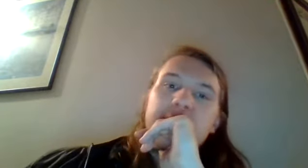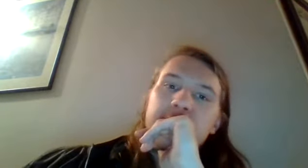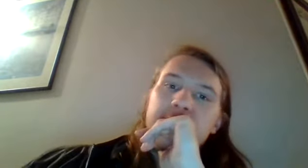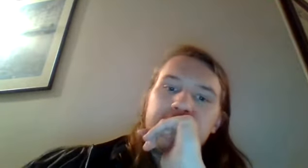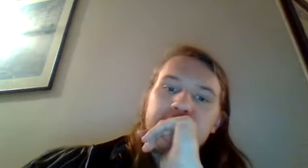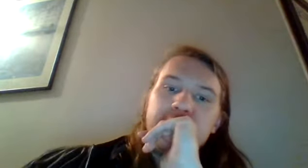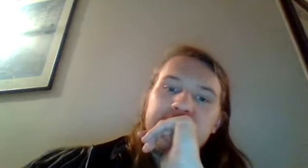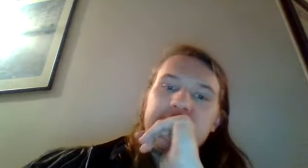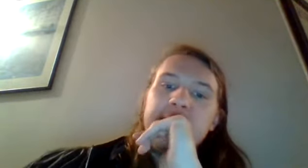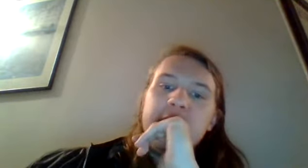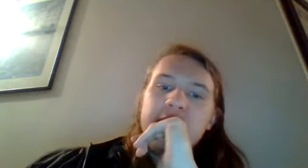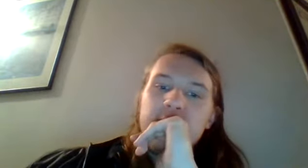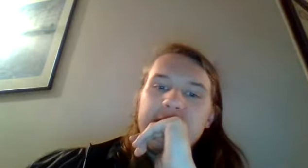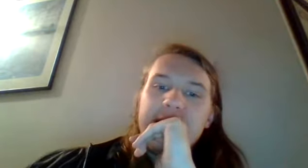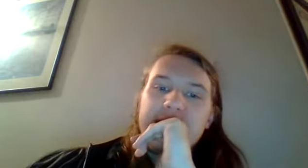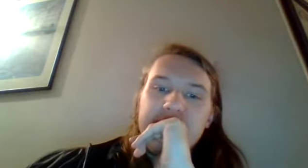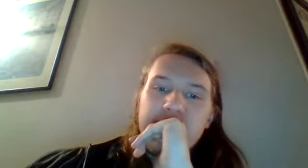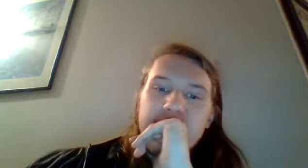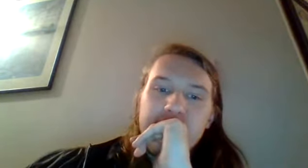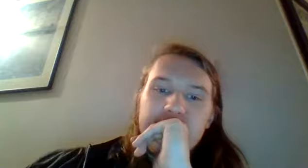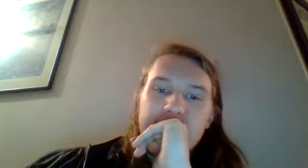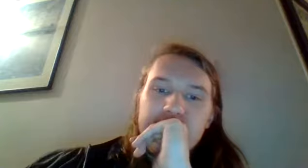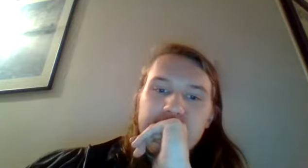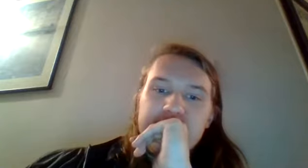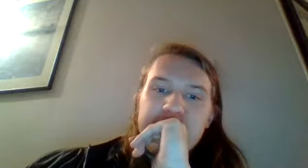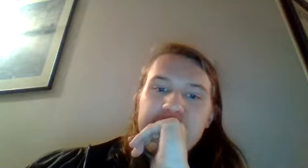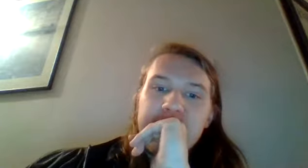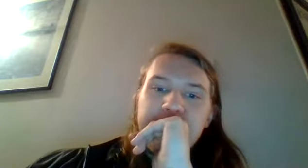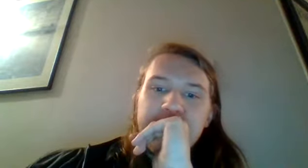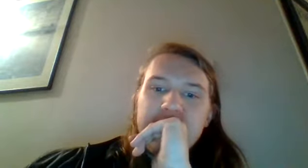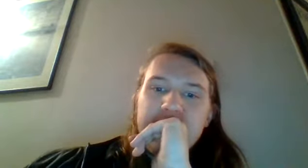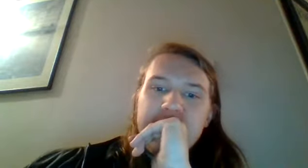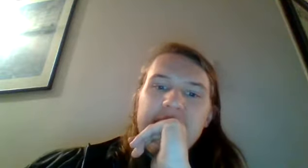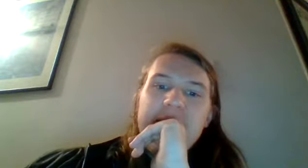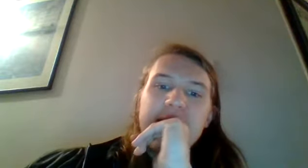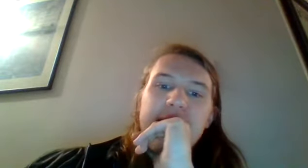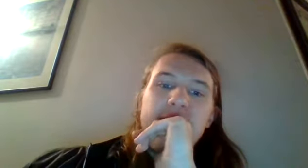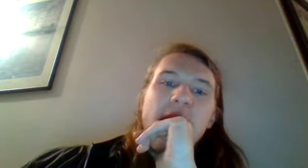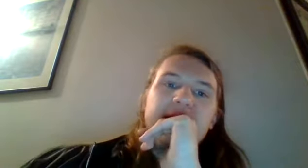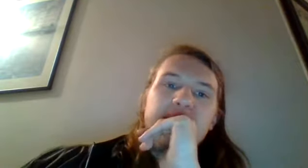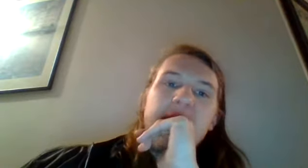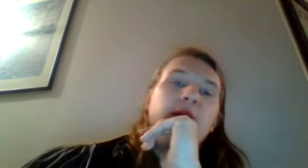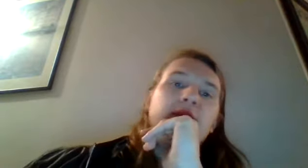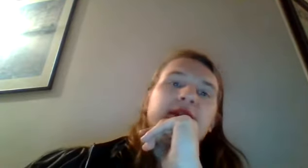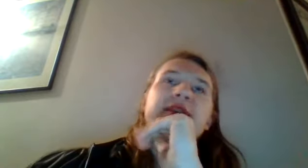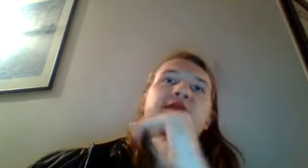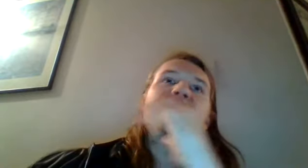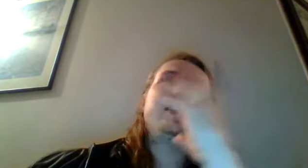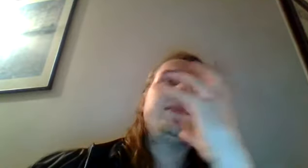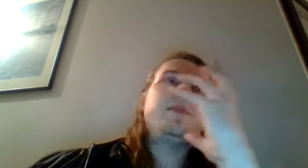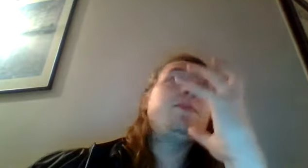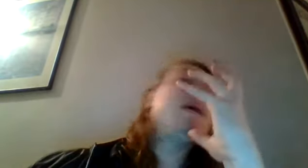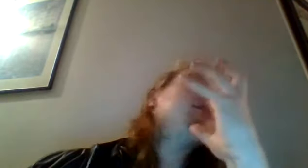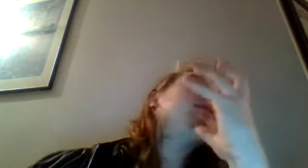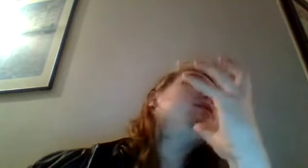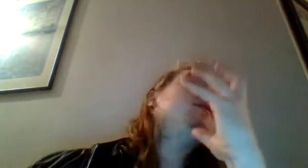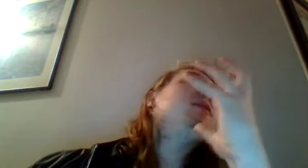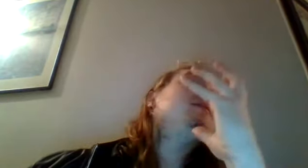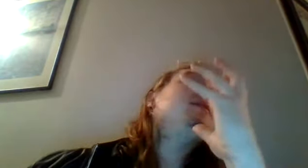mother mothers are all the same you get that uh what i wrote down with here was the uh the anime mom smile which is you know this maybe it looks good